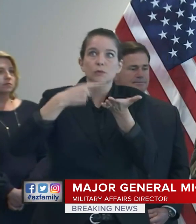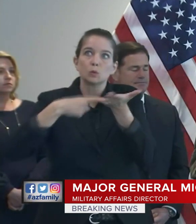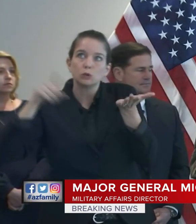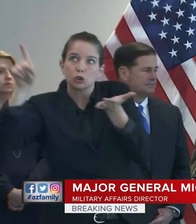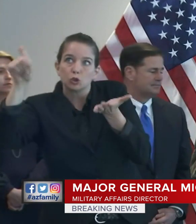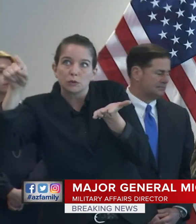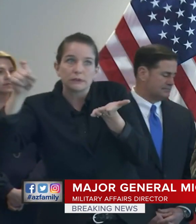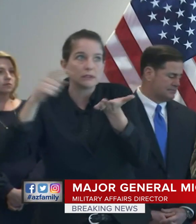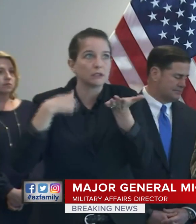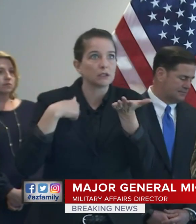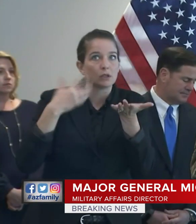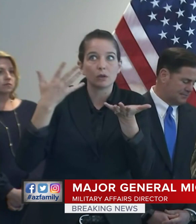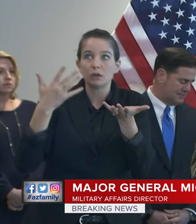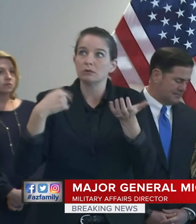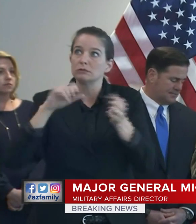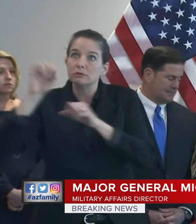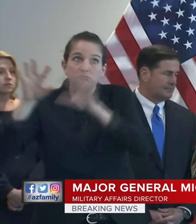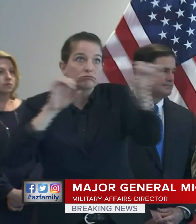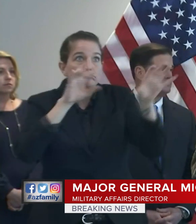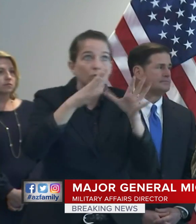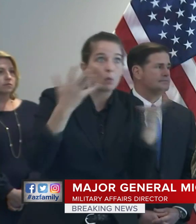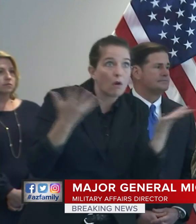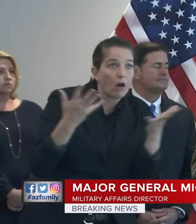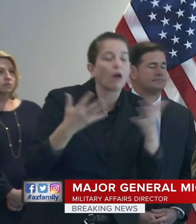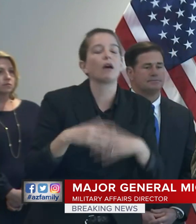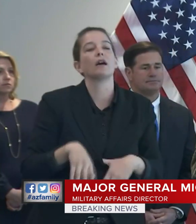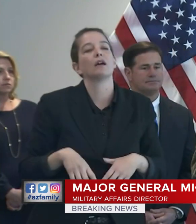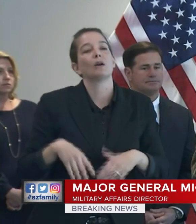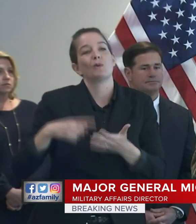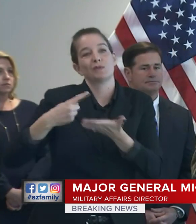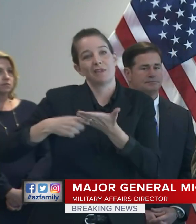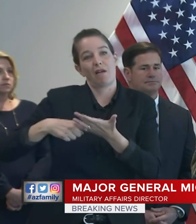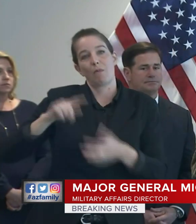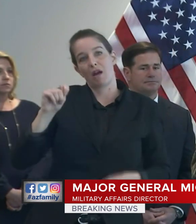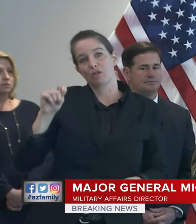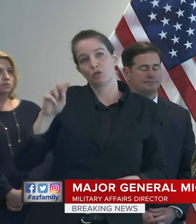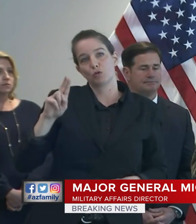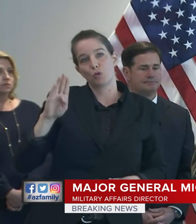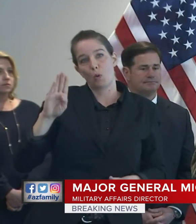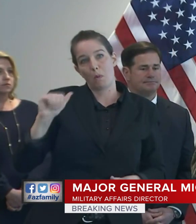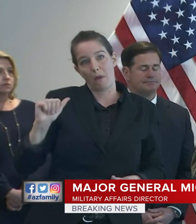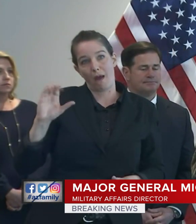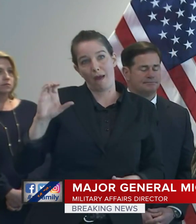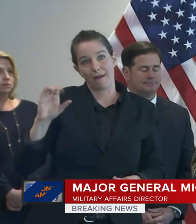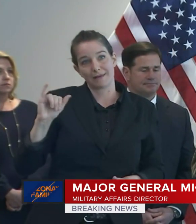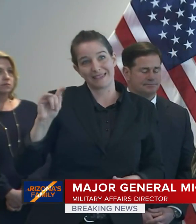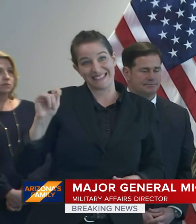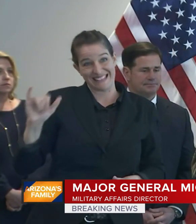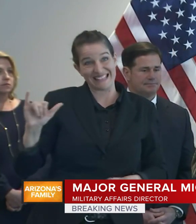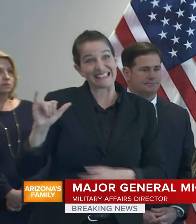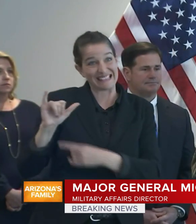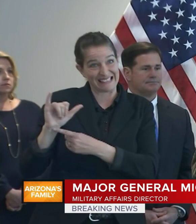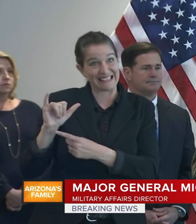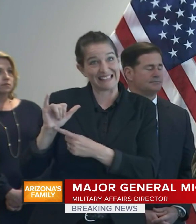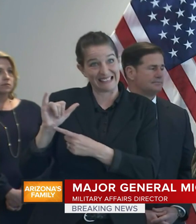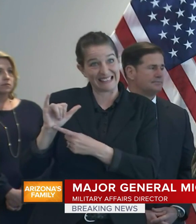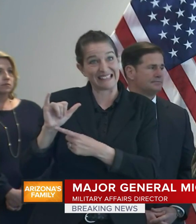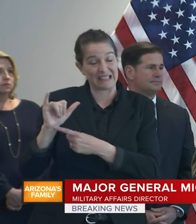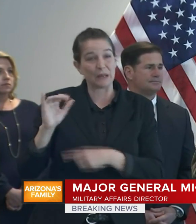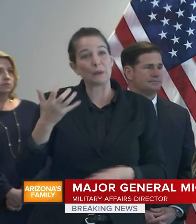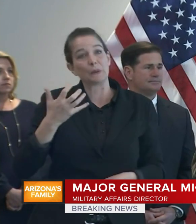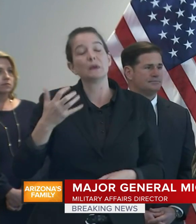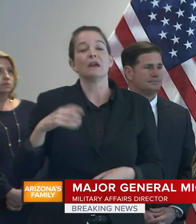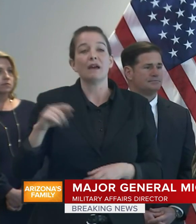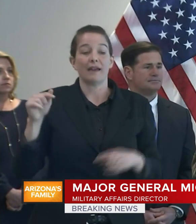about Tuba City, and you can think about parts of this in Arizona, the difference that we have in Arizona